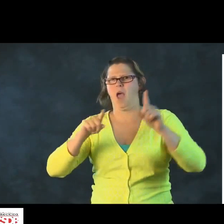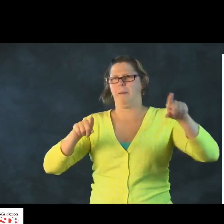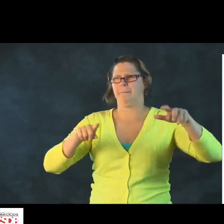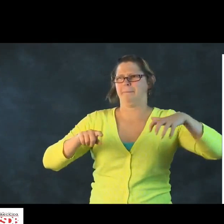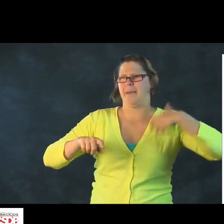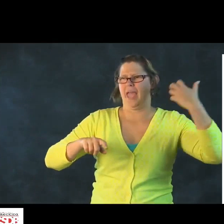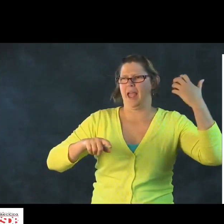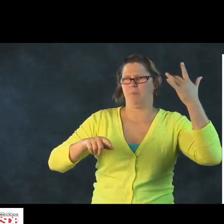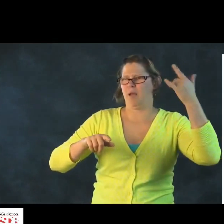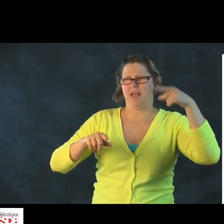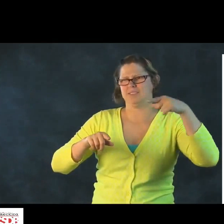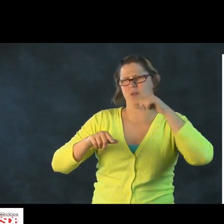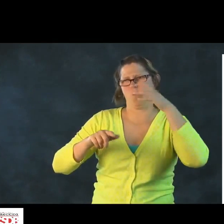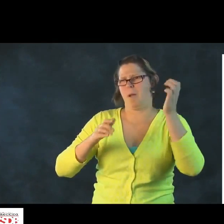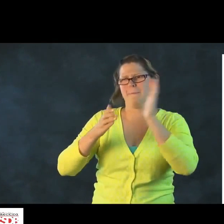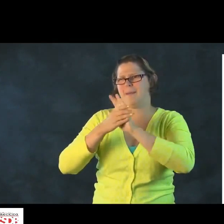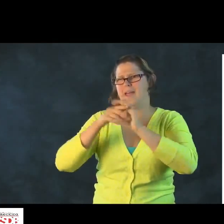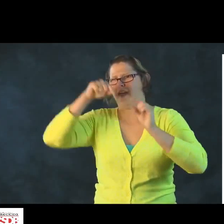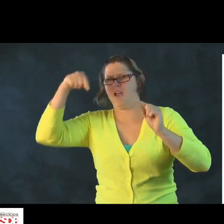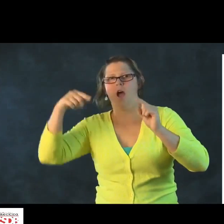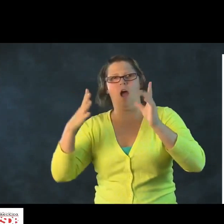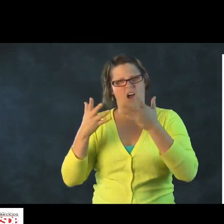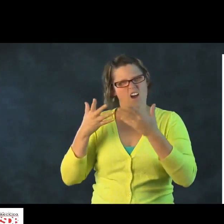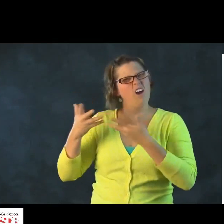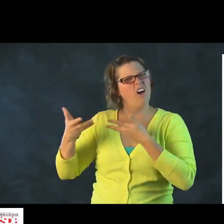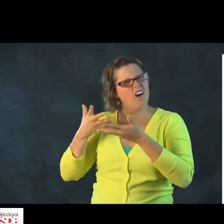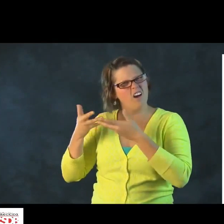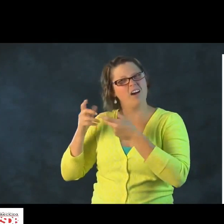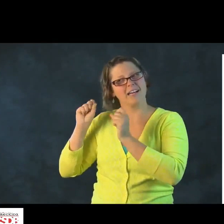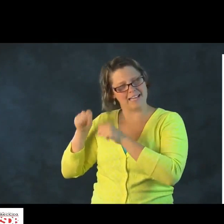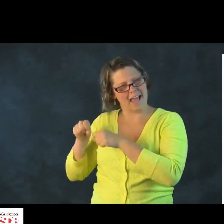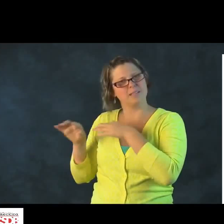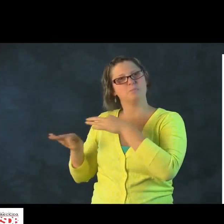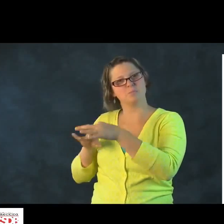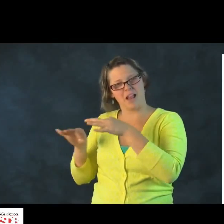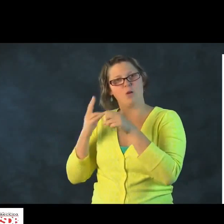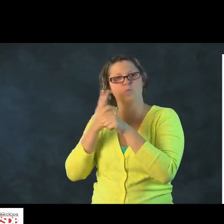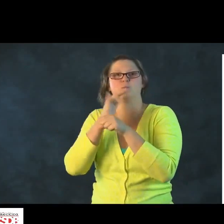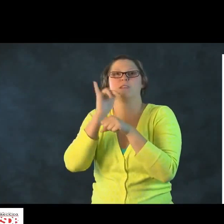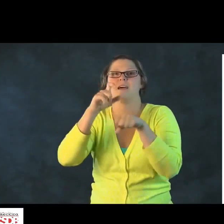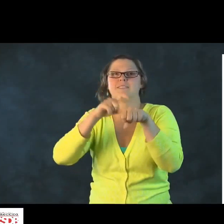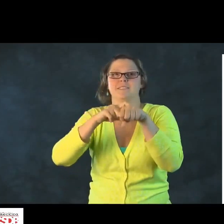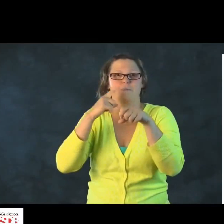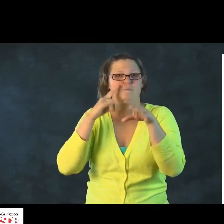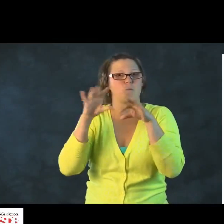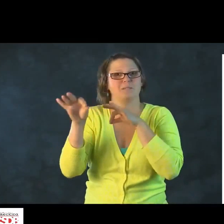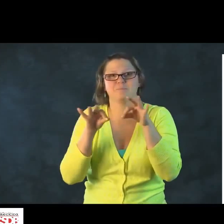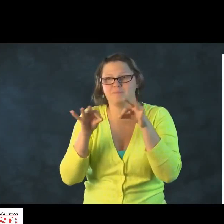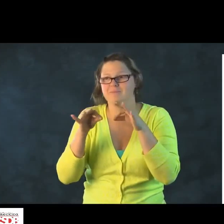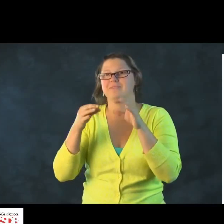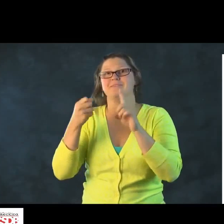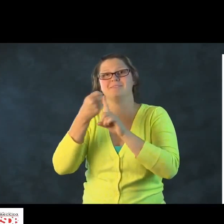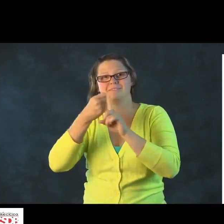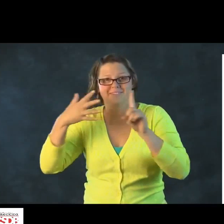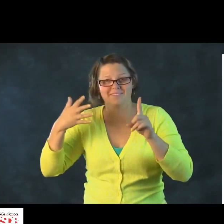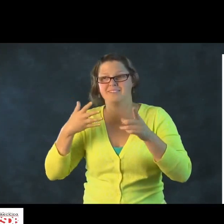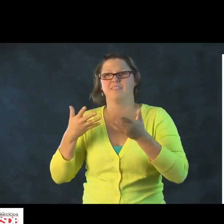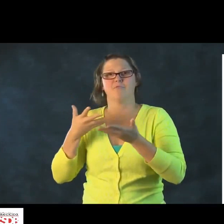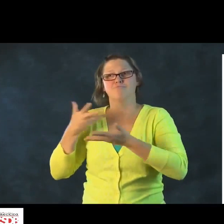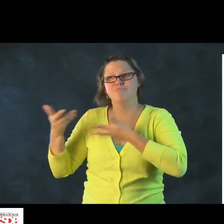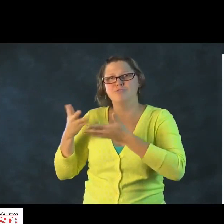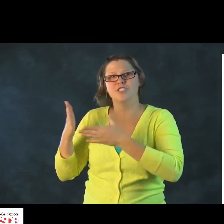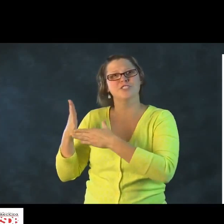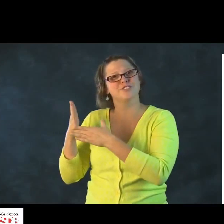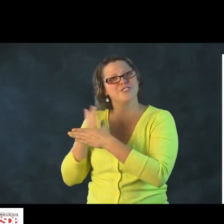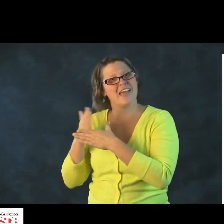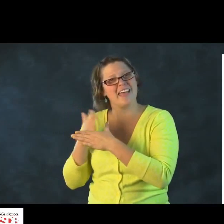Talk about maybe two people are going to be getting married, and maybe another person's mad because they're getting married. So use that time to talk about the movie,